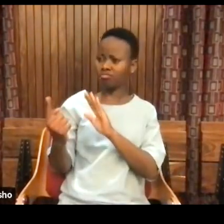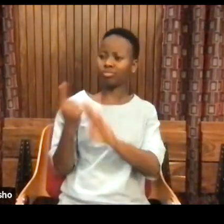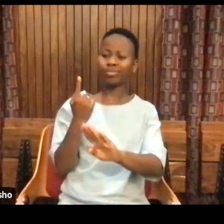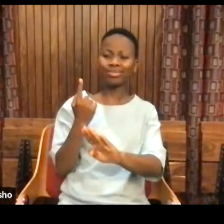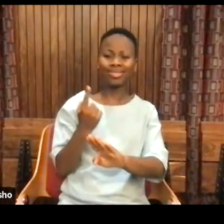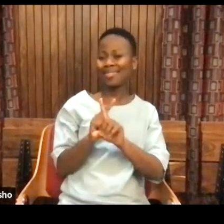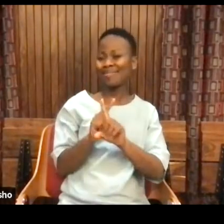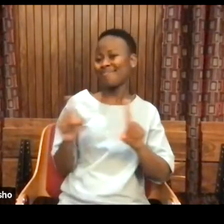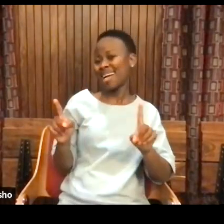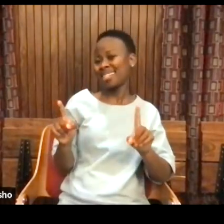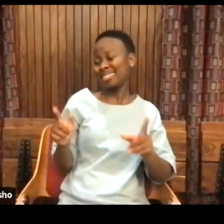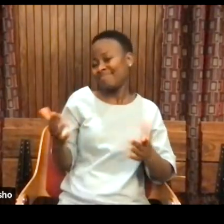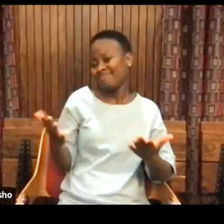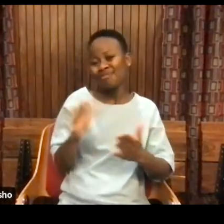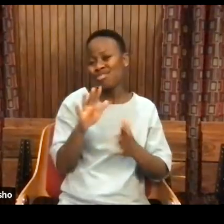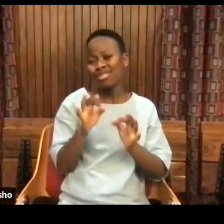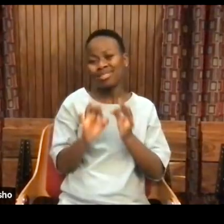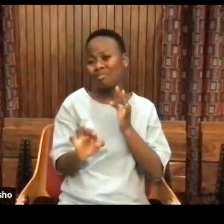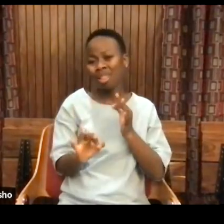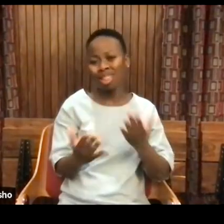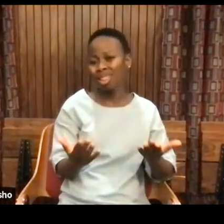Because we know it's not that simple.